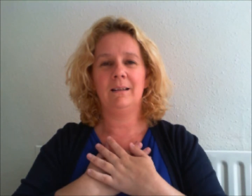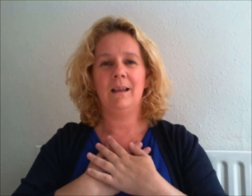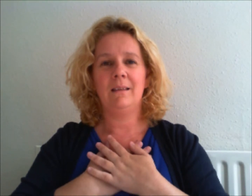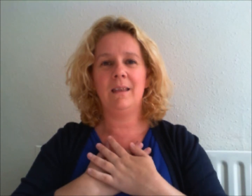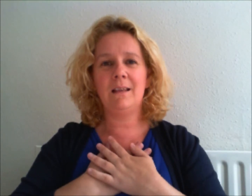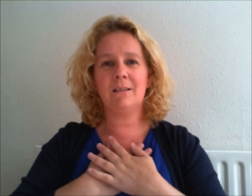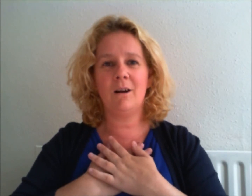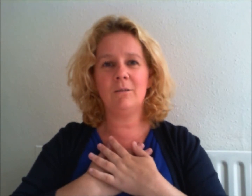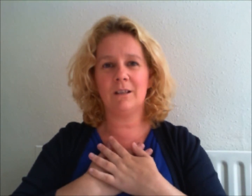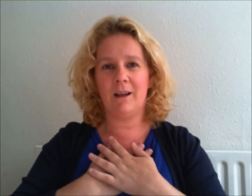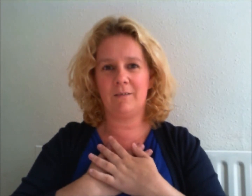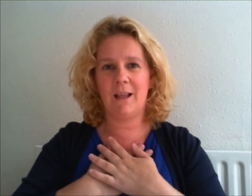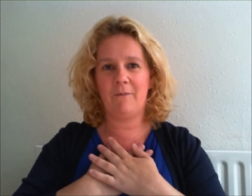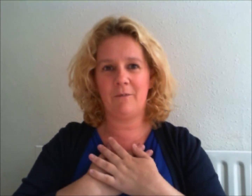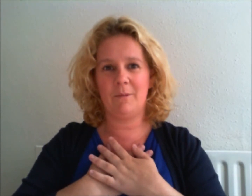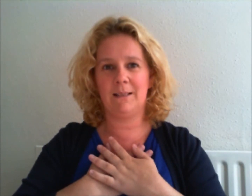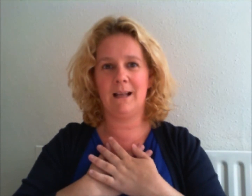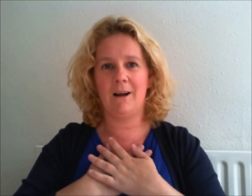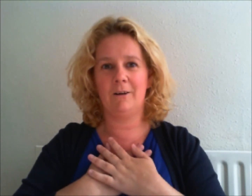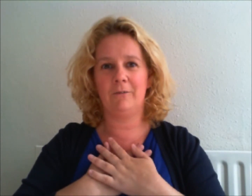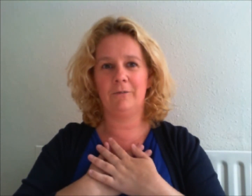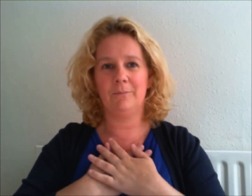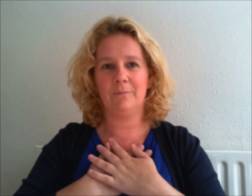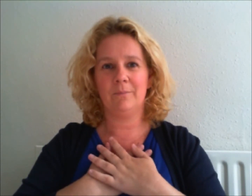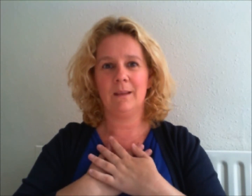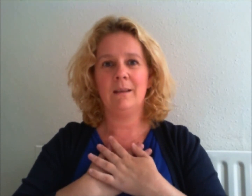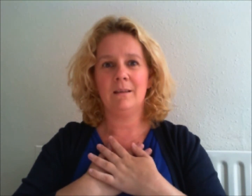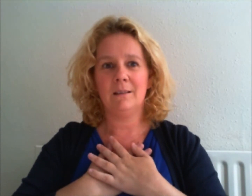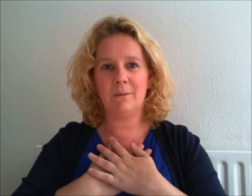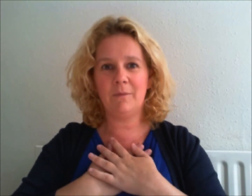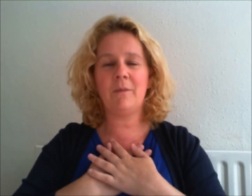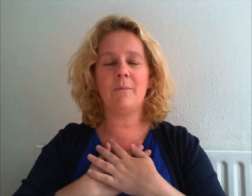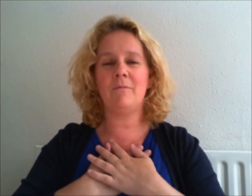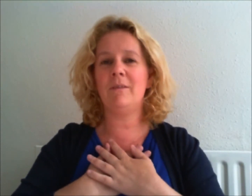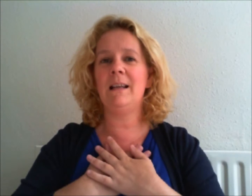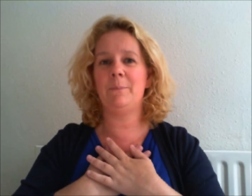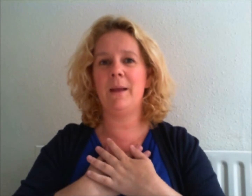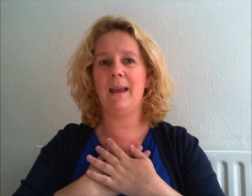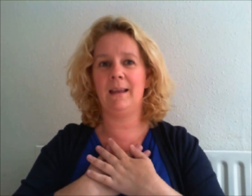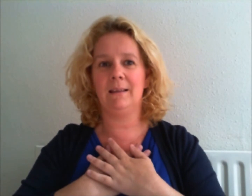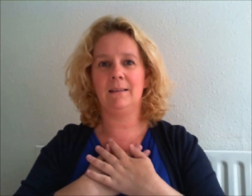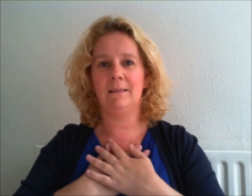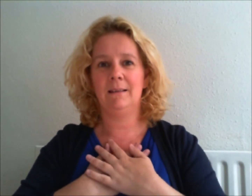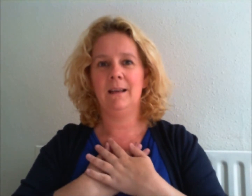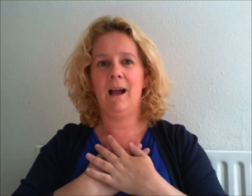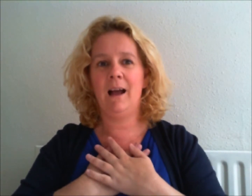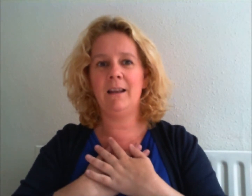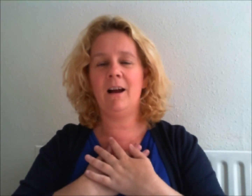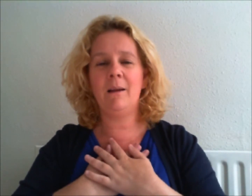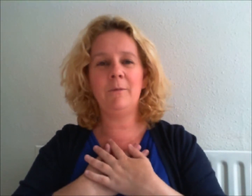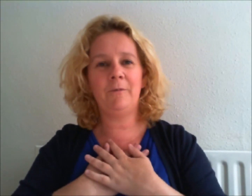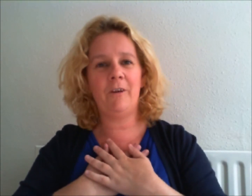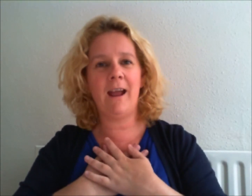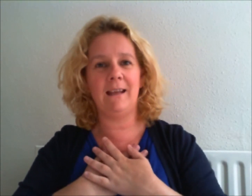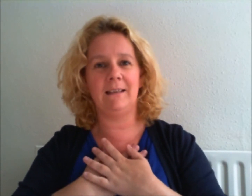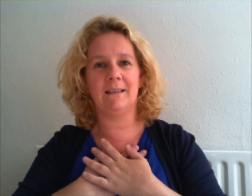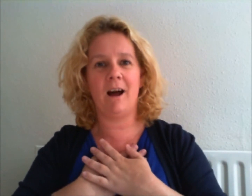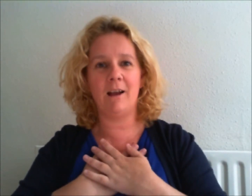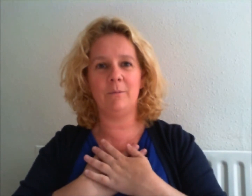These goals that I set for myself, some of them are really big and I'm afraid that I